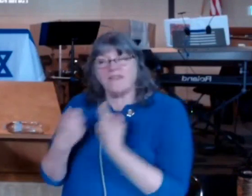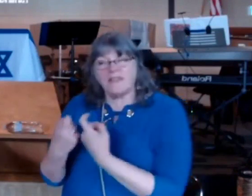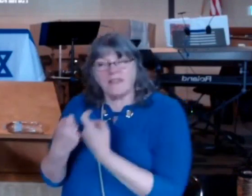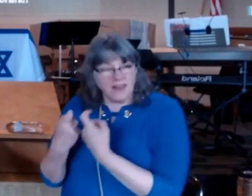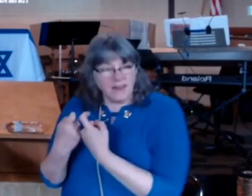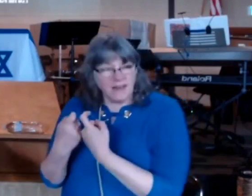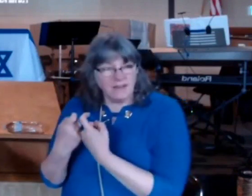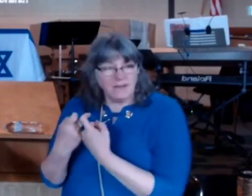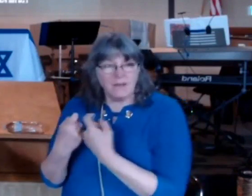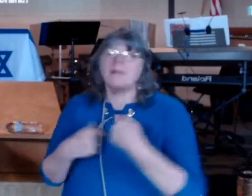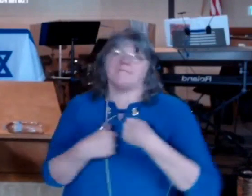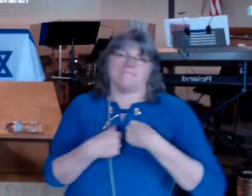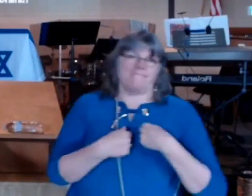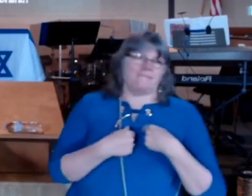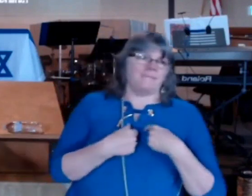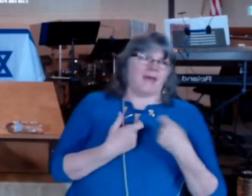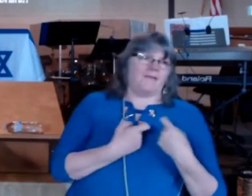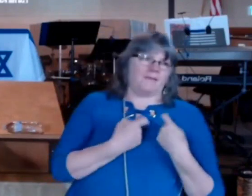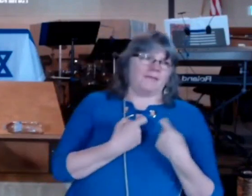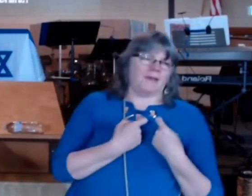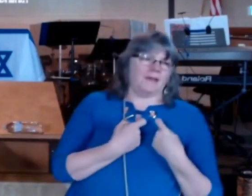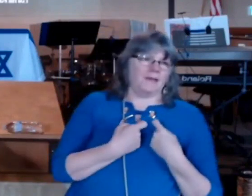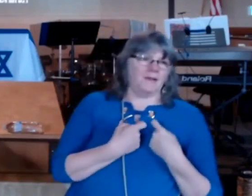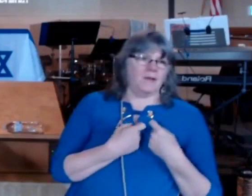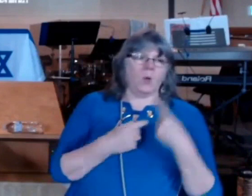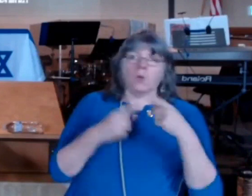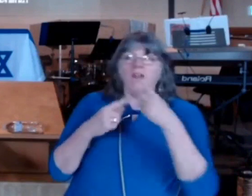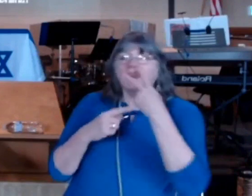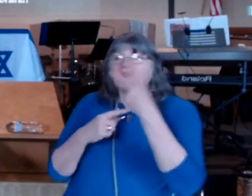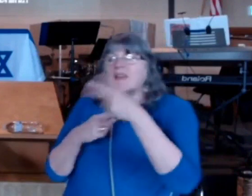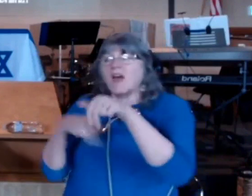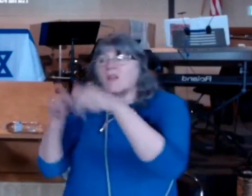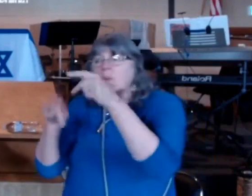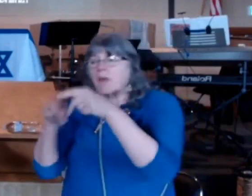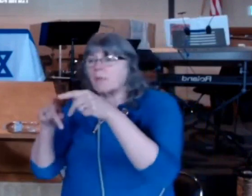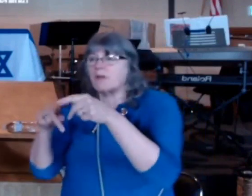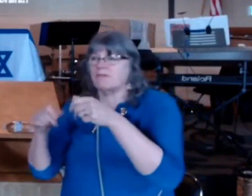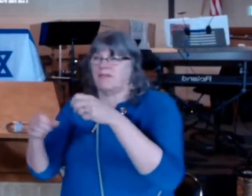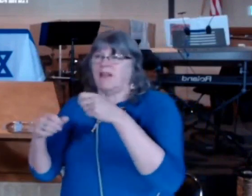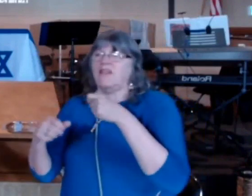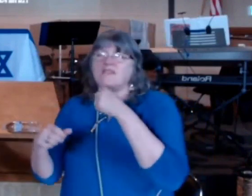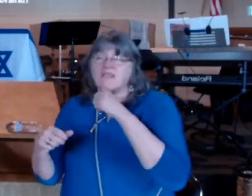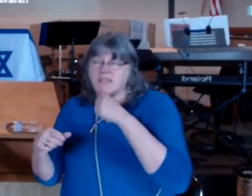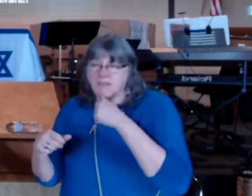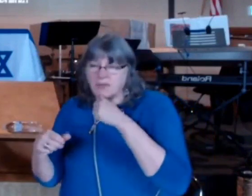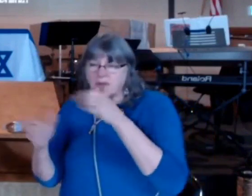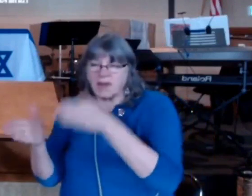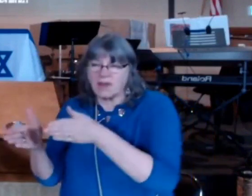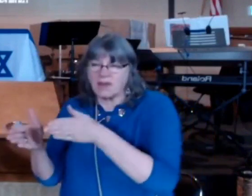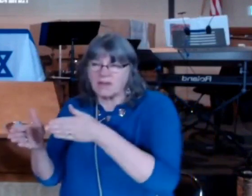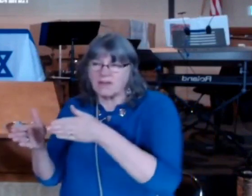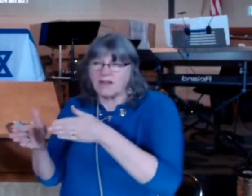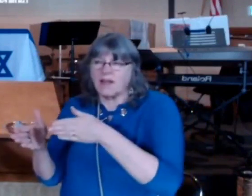understand being blind even in our understanding blind to God's commandment blind to the